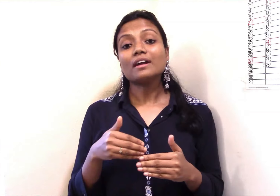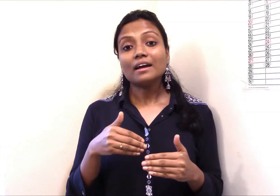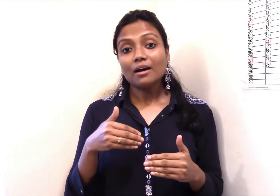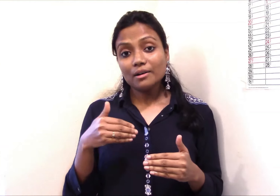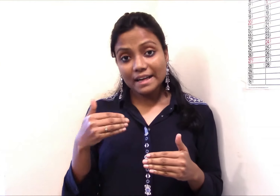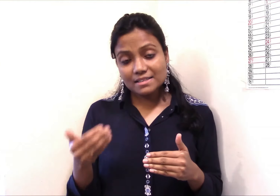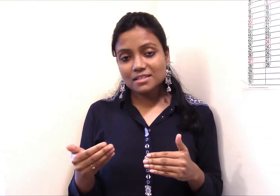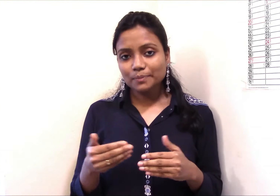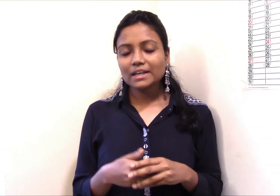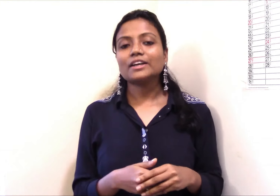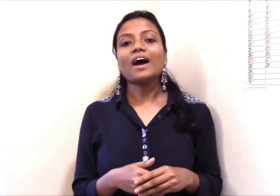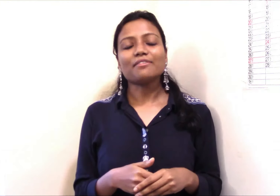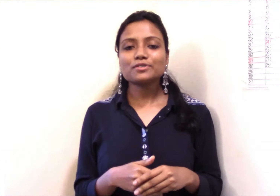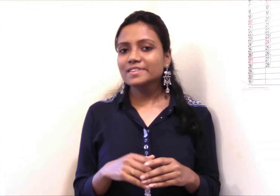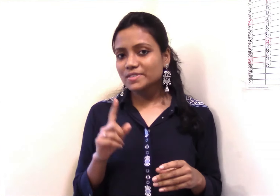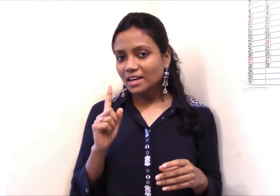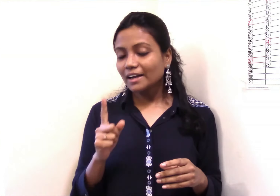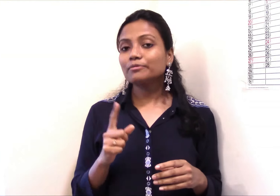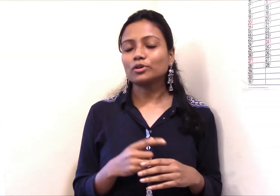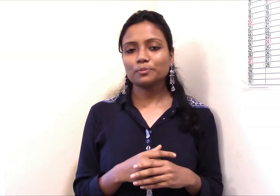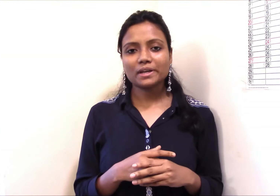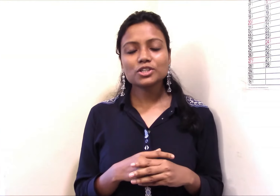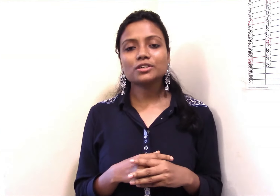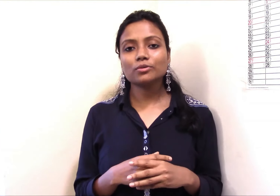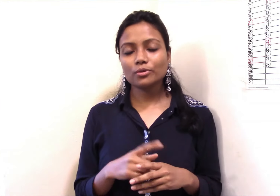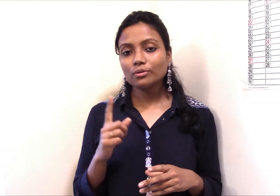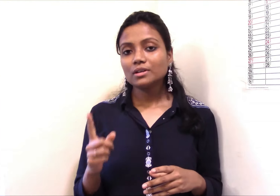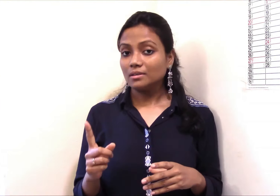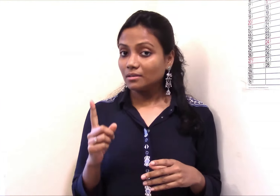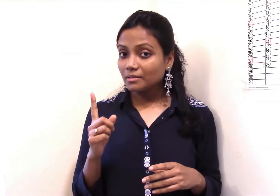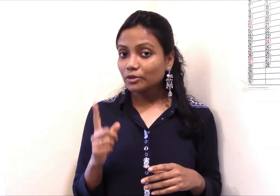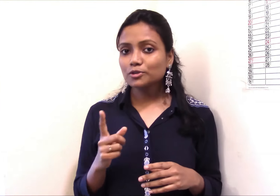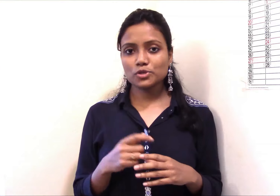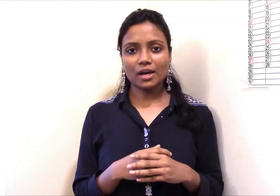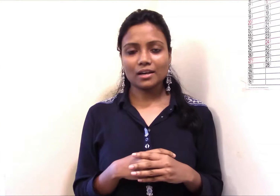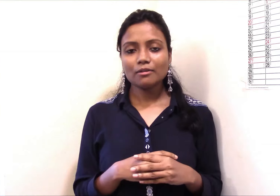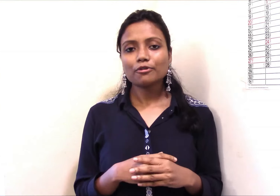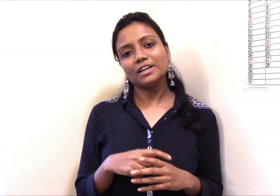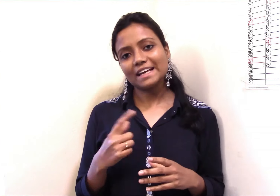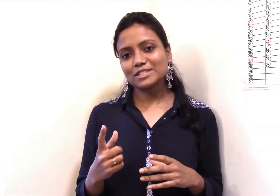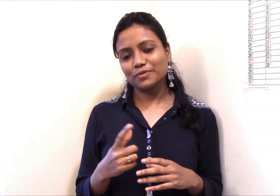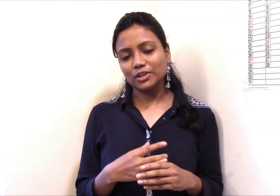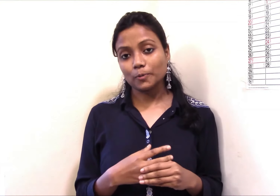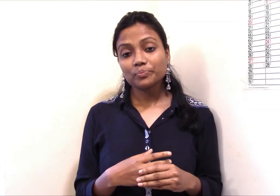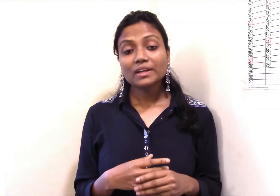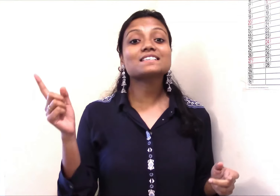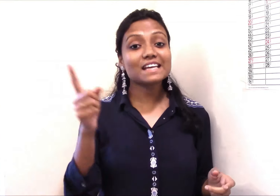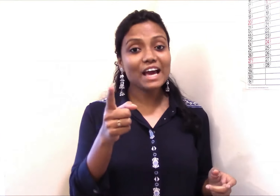next update you have to subscribe dr.Farish Neuro youtube channel for the next video stay